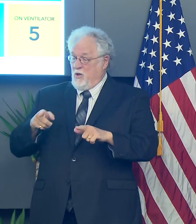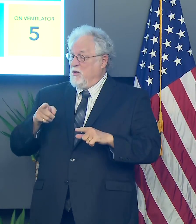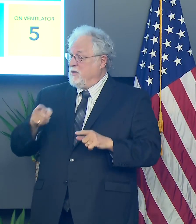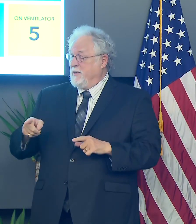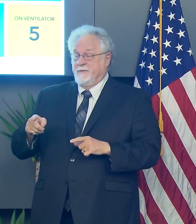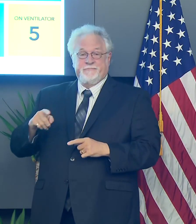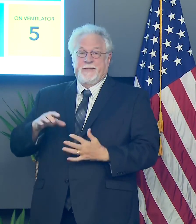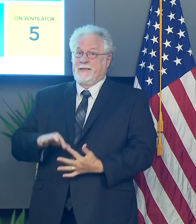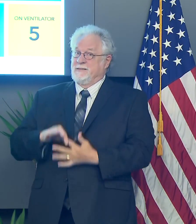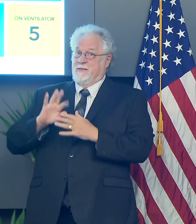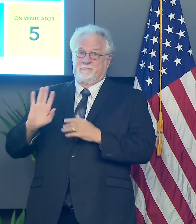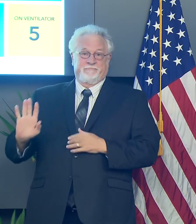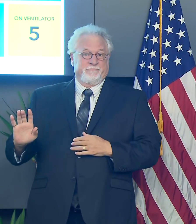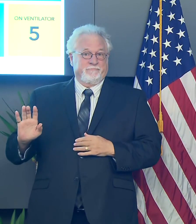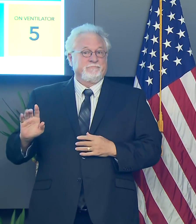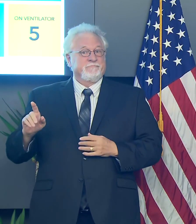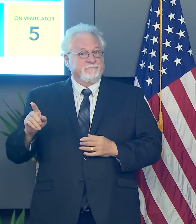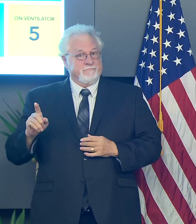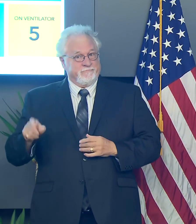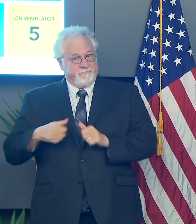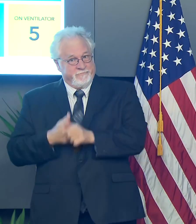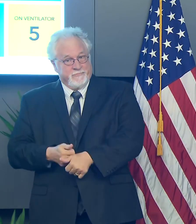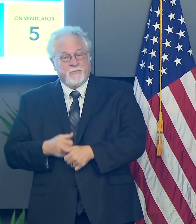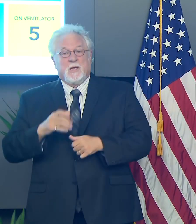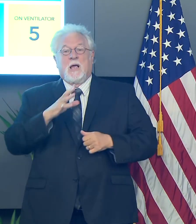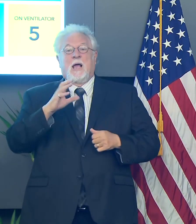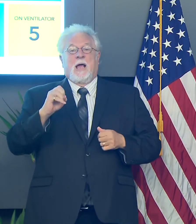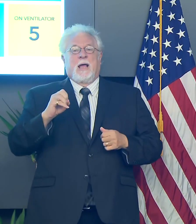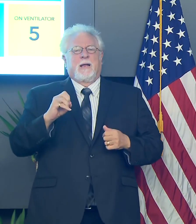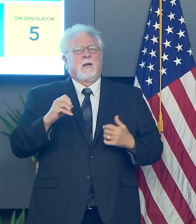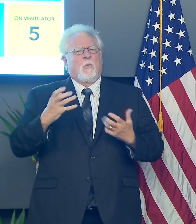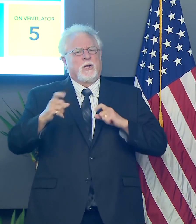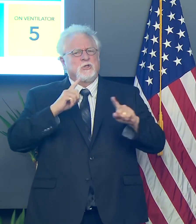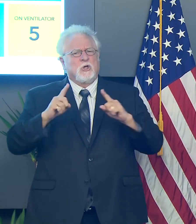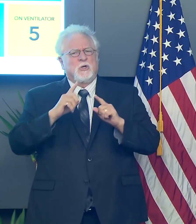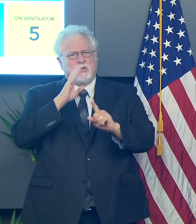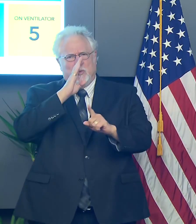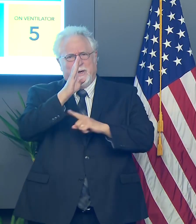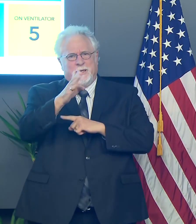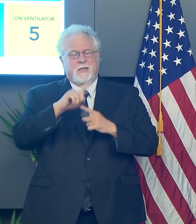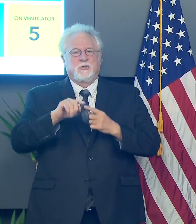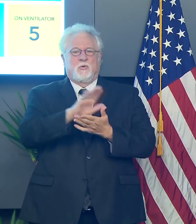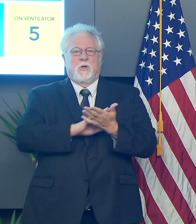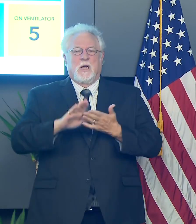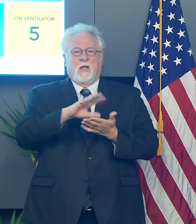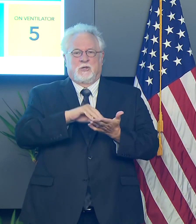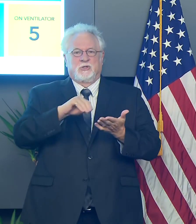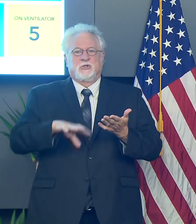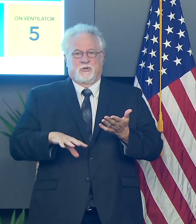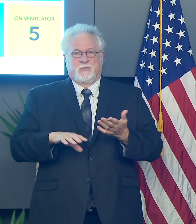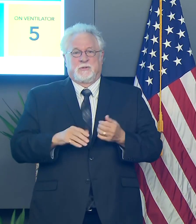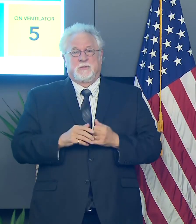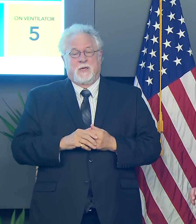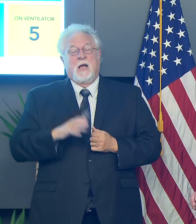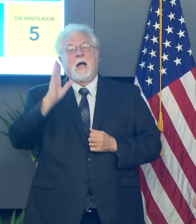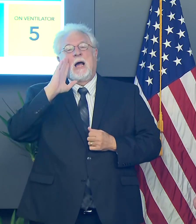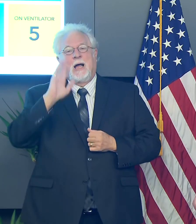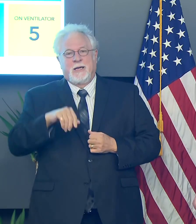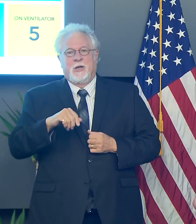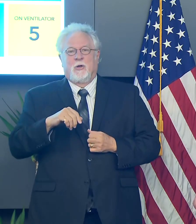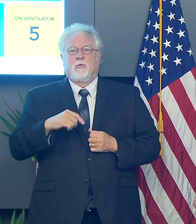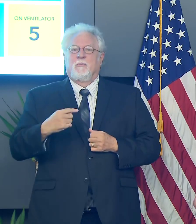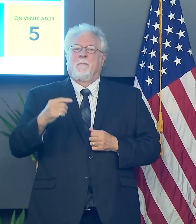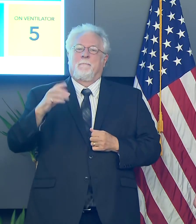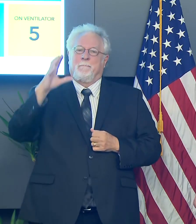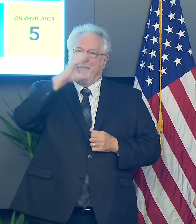they are no exception, uh, to that. And, and so I want to speak directly to our college students returning to campus. And I know that you've missed your